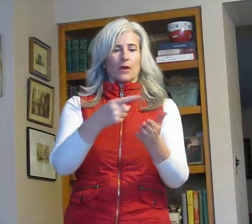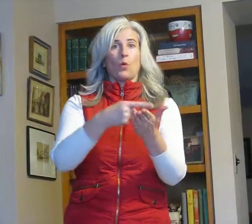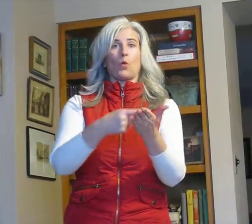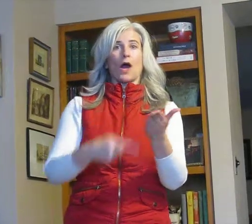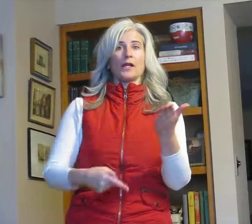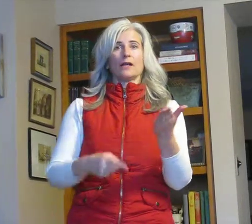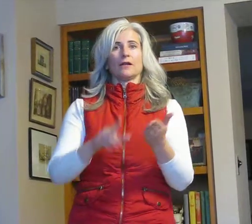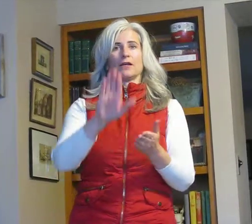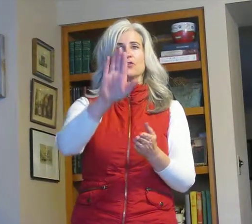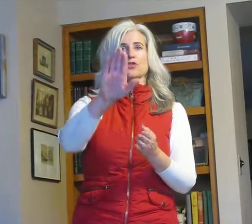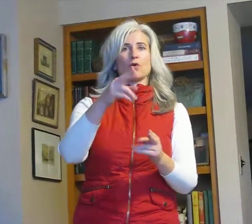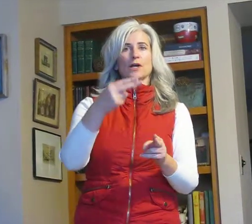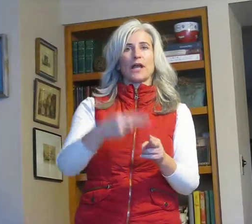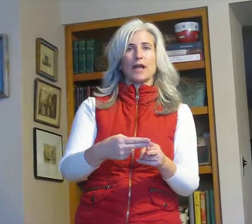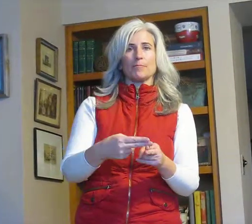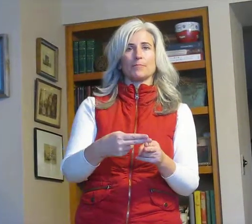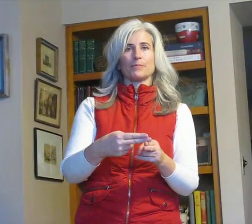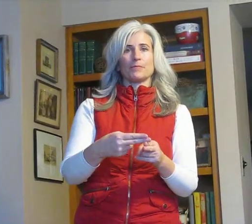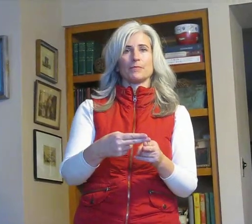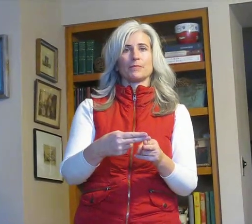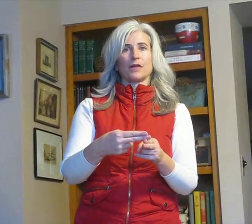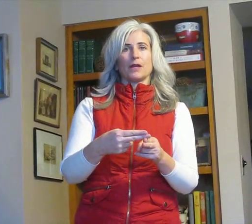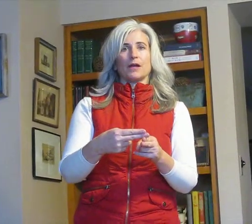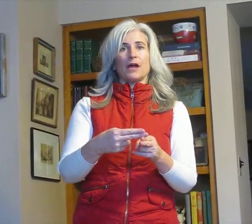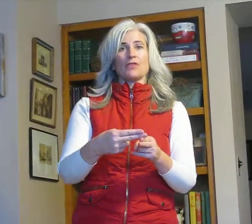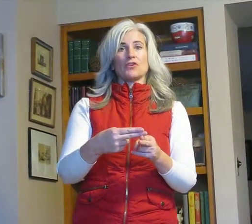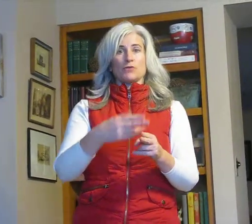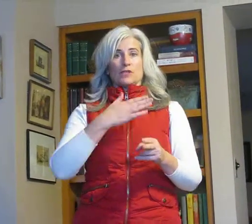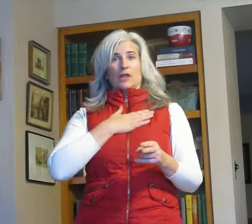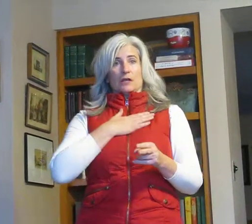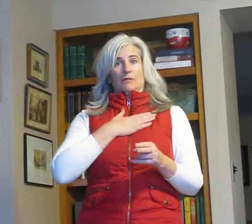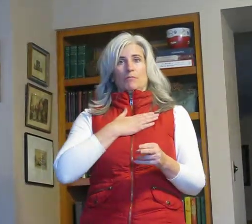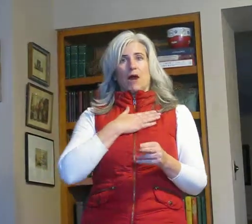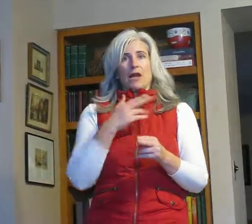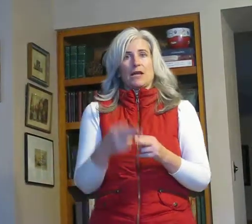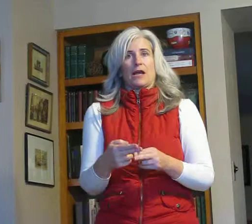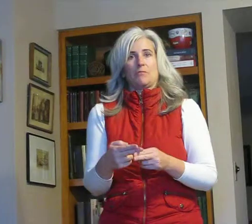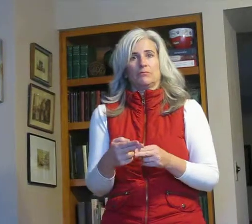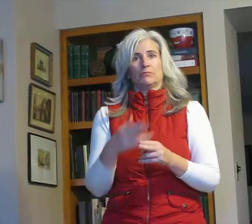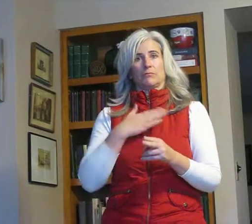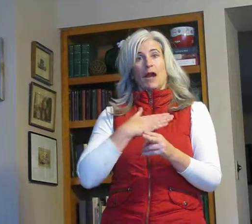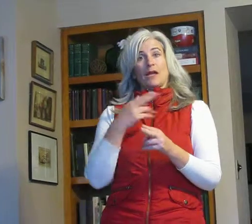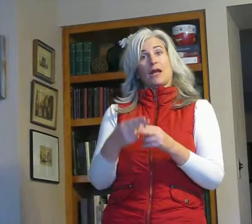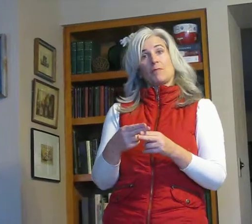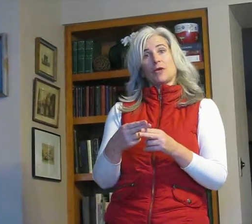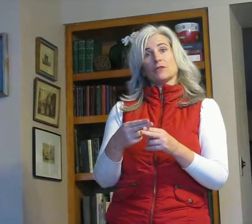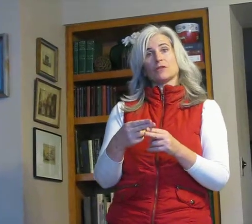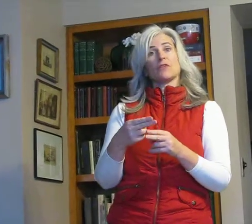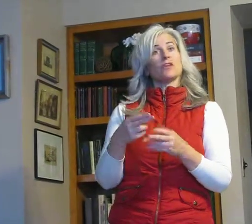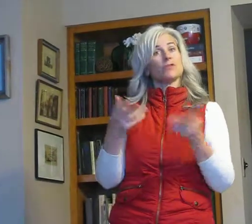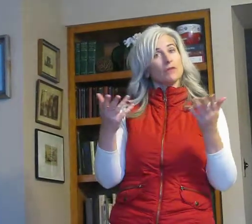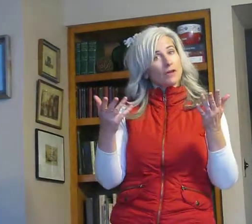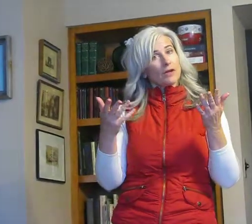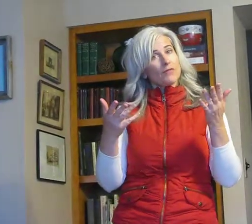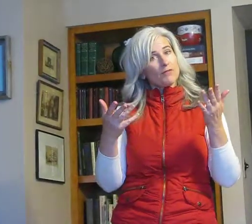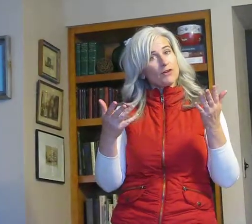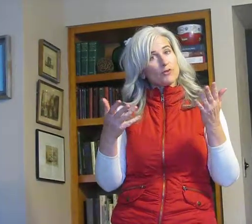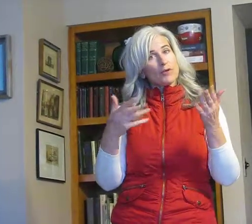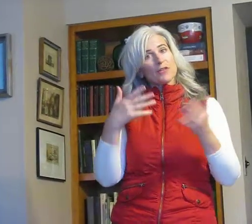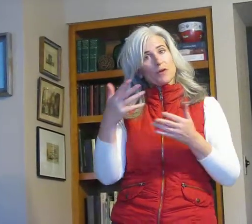What is your name? And then you would say, my name, my name is, and then the finger spelling that